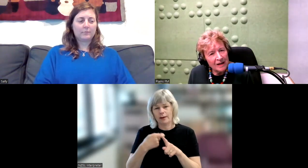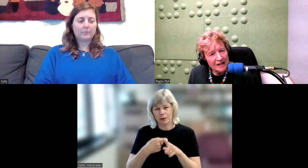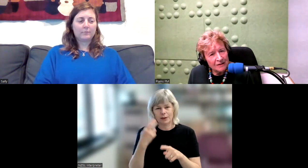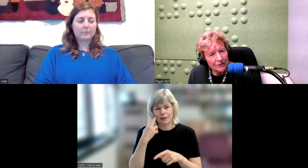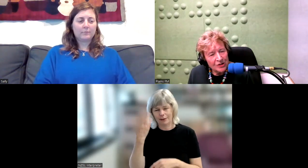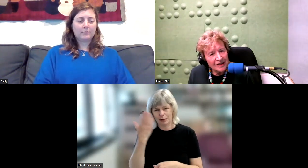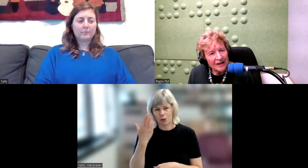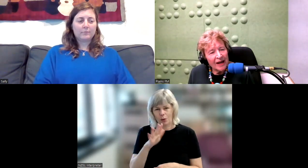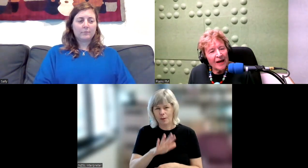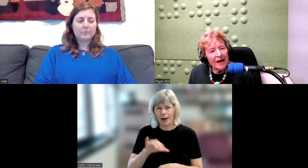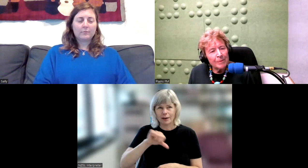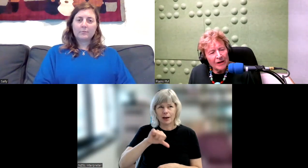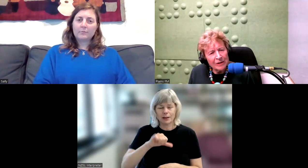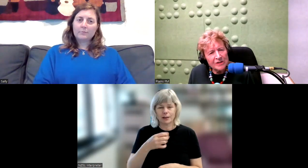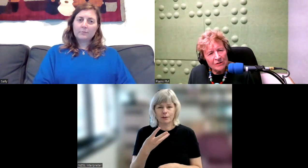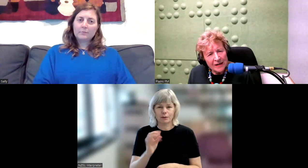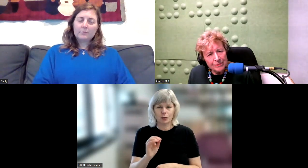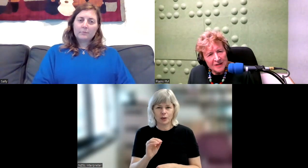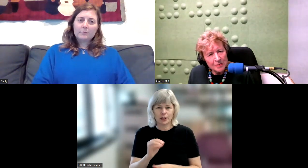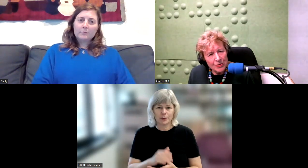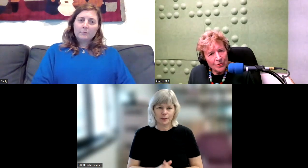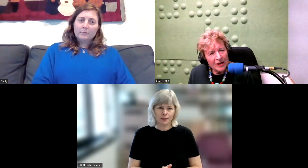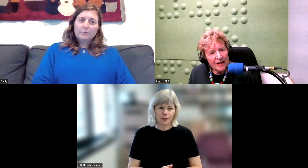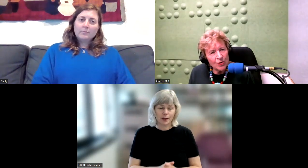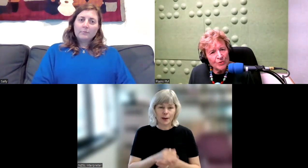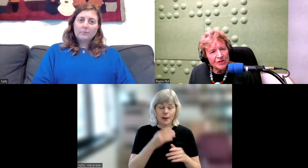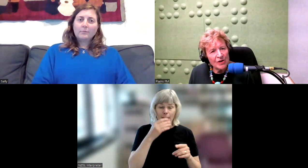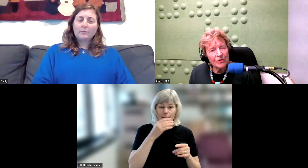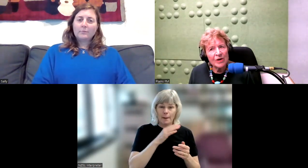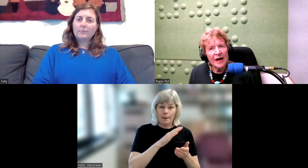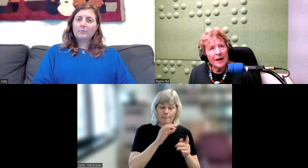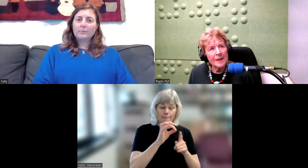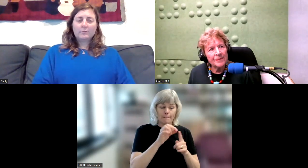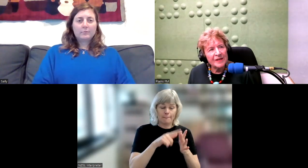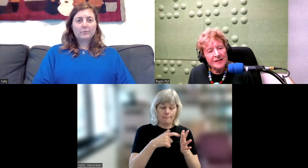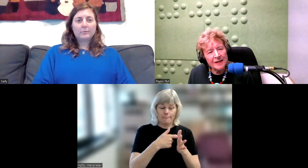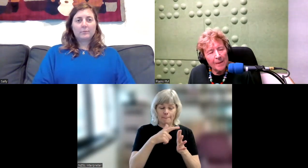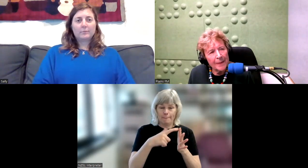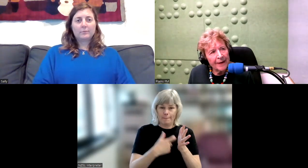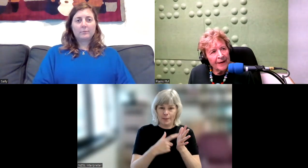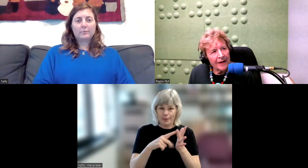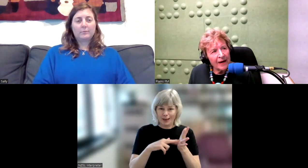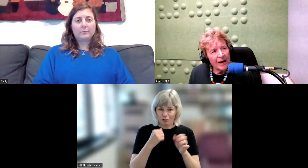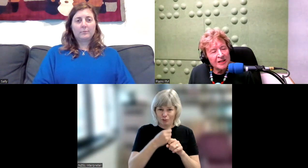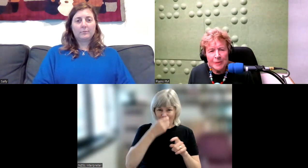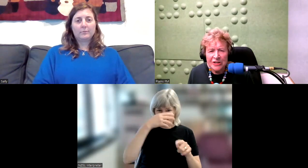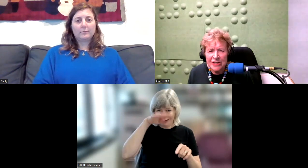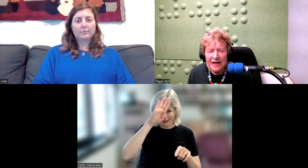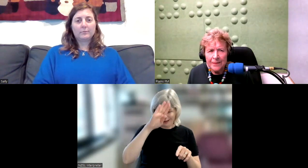1940. Pickering was a great principal. He also set up speech